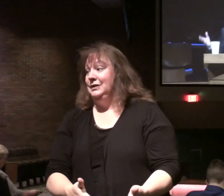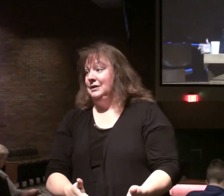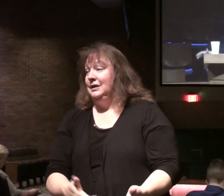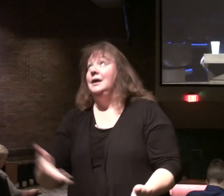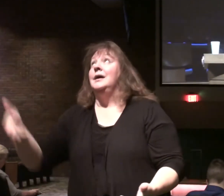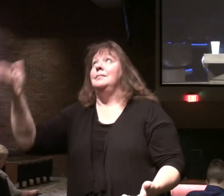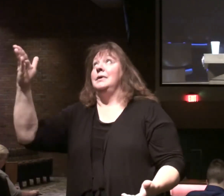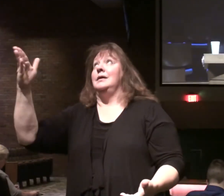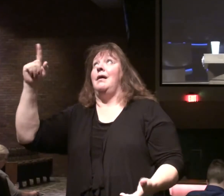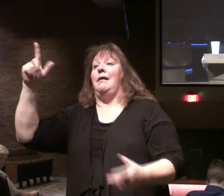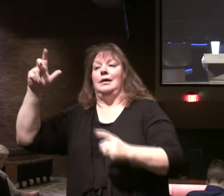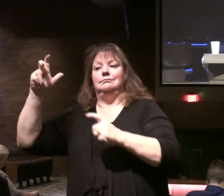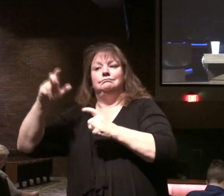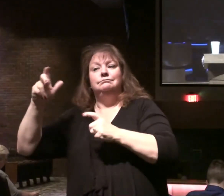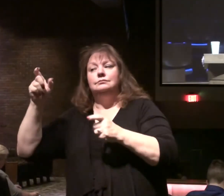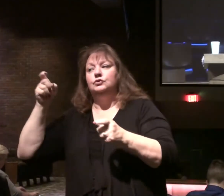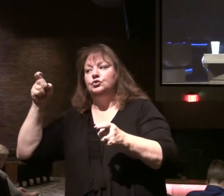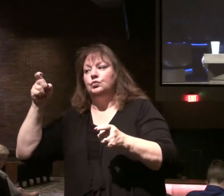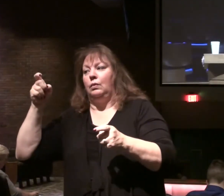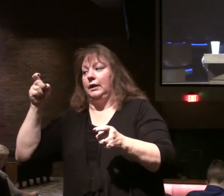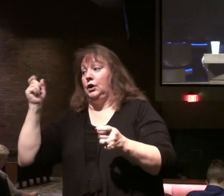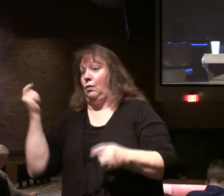God is the one. Sovereign over the earth.